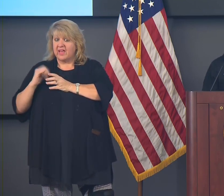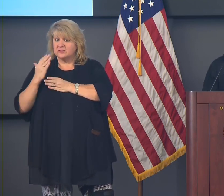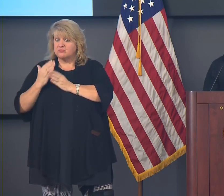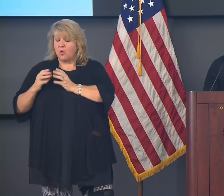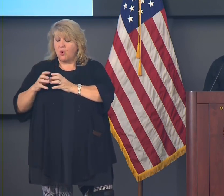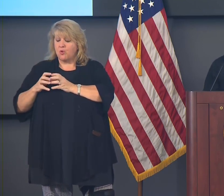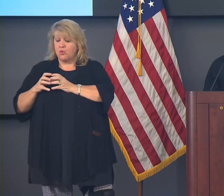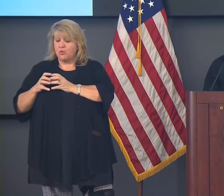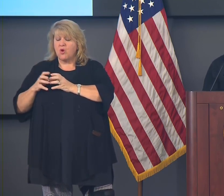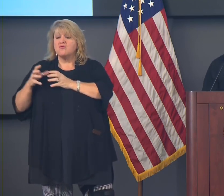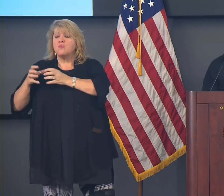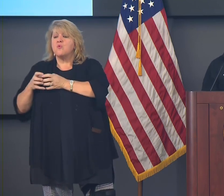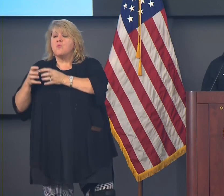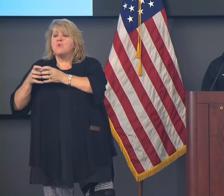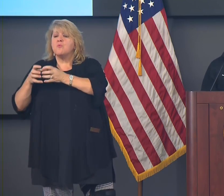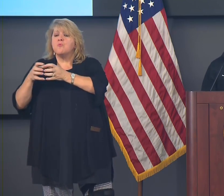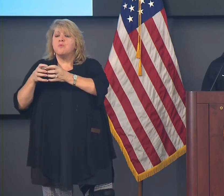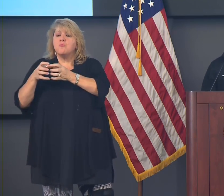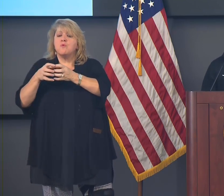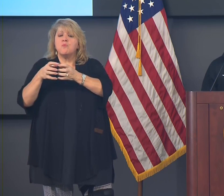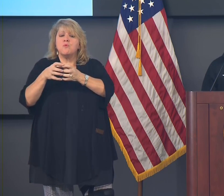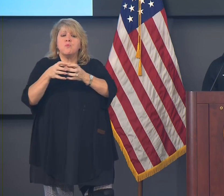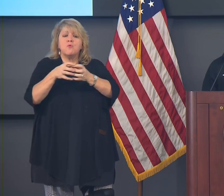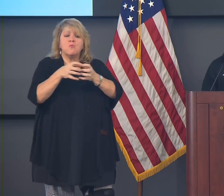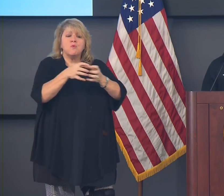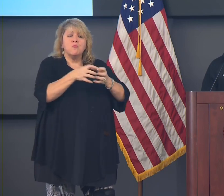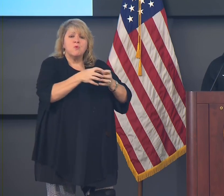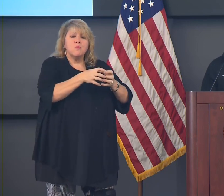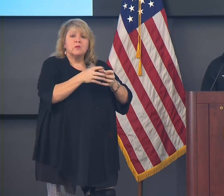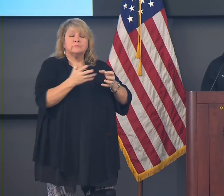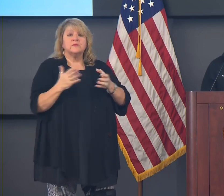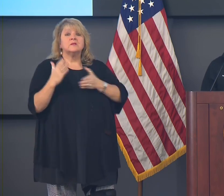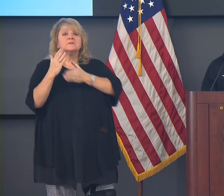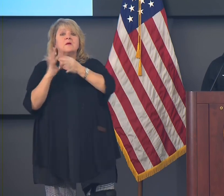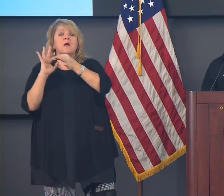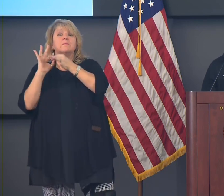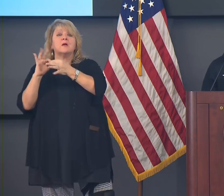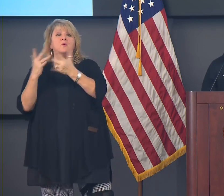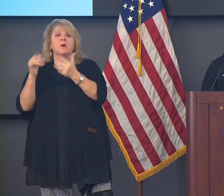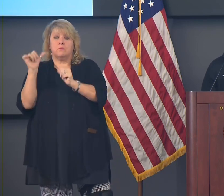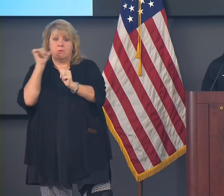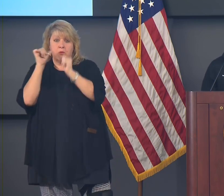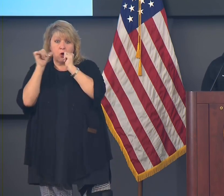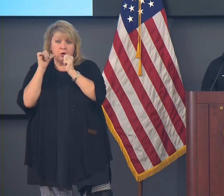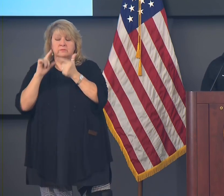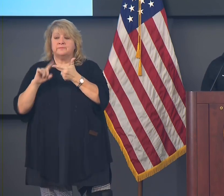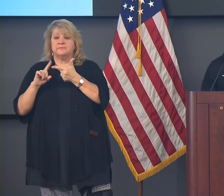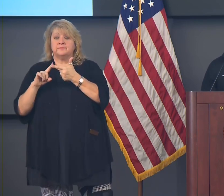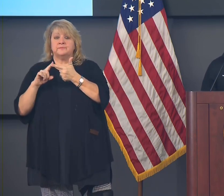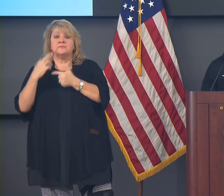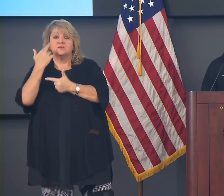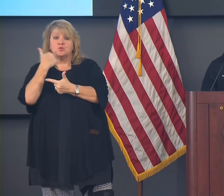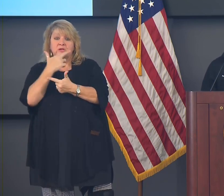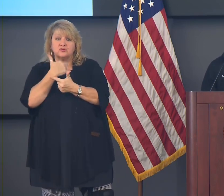We continue to see a lot of cases tied to bars, tied to restaurants, tied to events, and tied to churches as well.